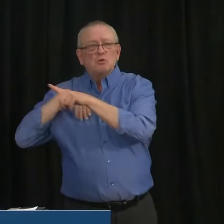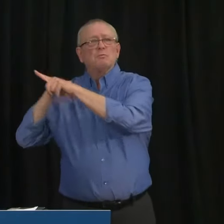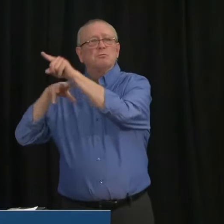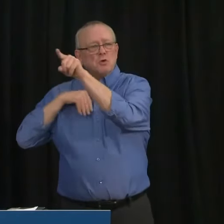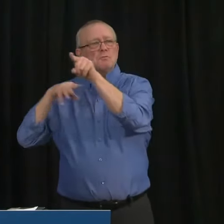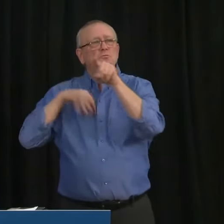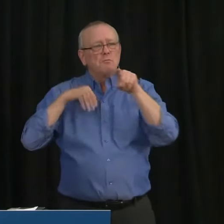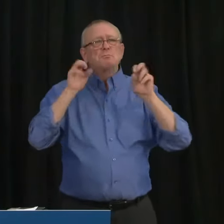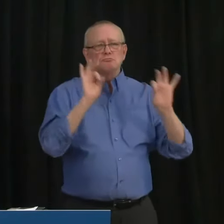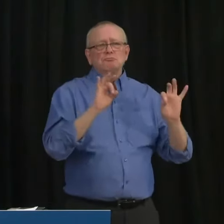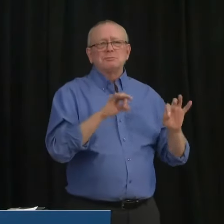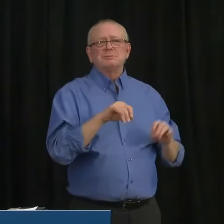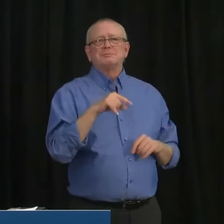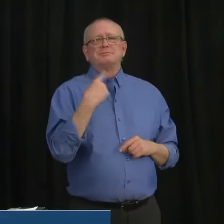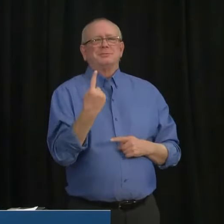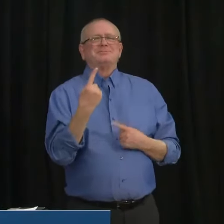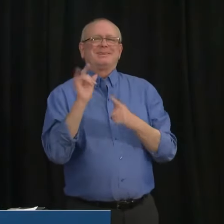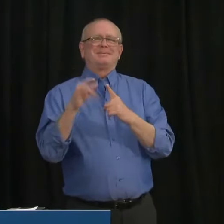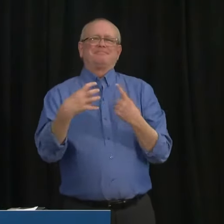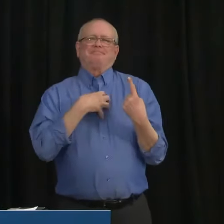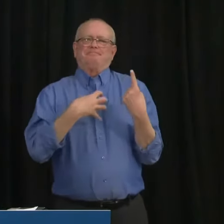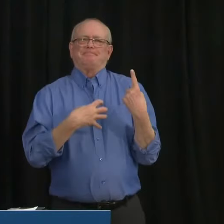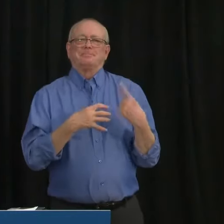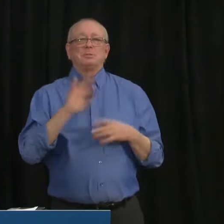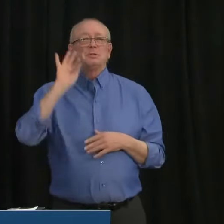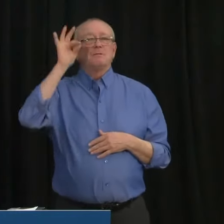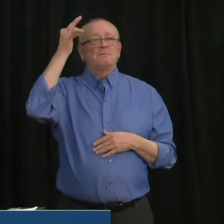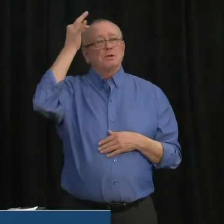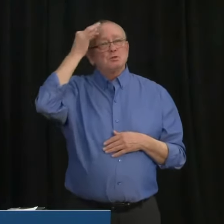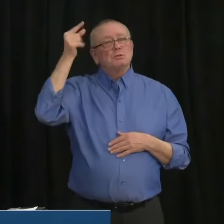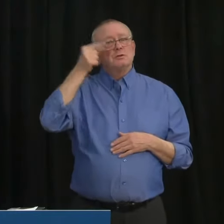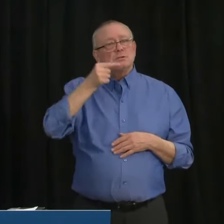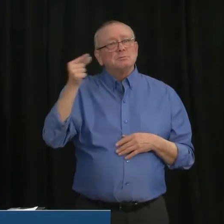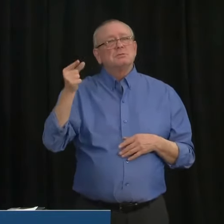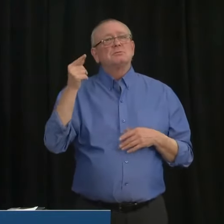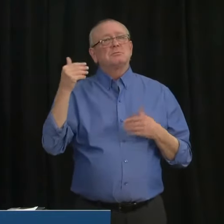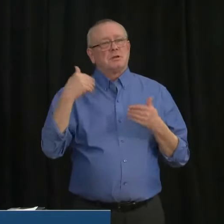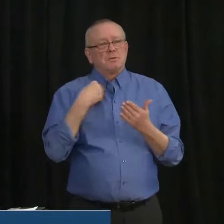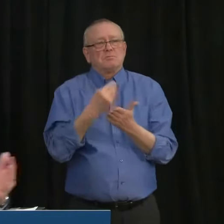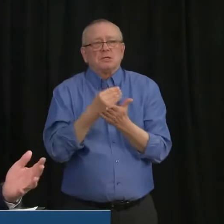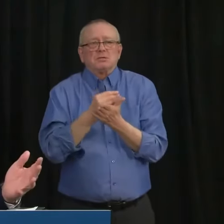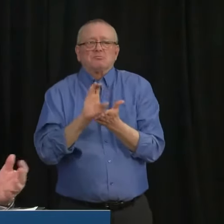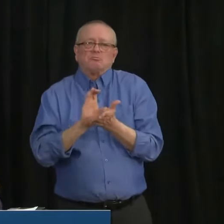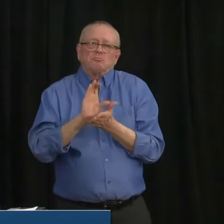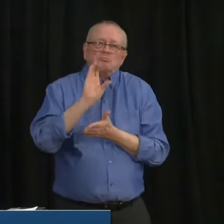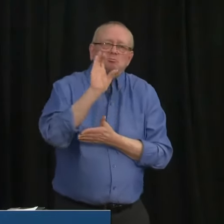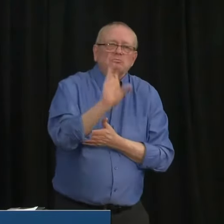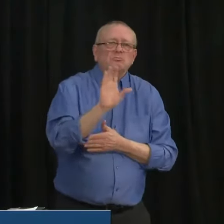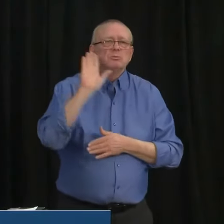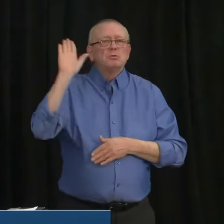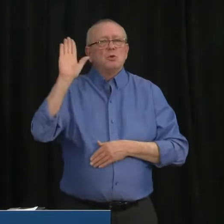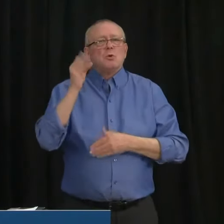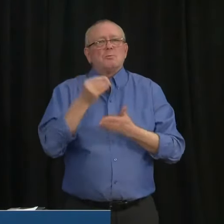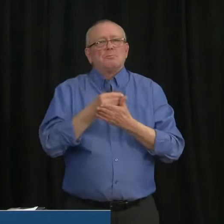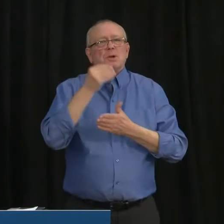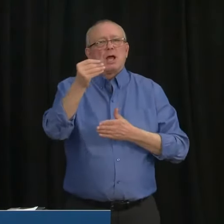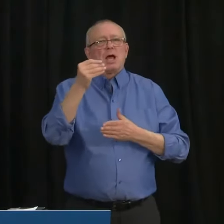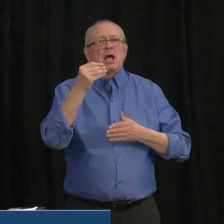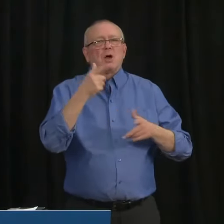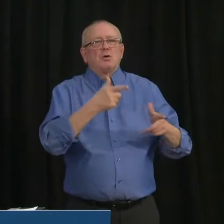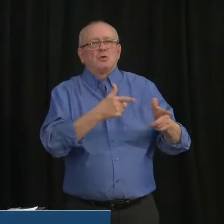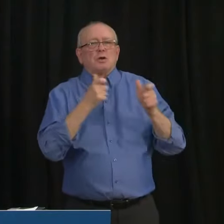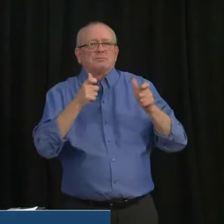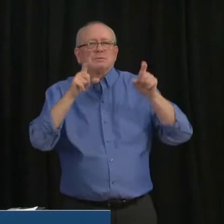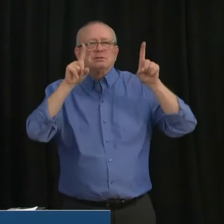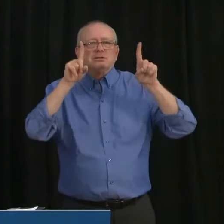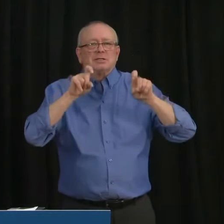has used its purchasing power to acquire a large number of domestically produced rapid test systems.